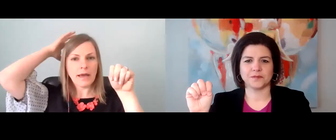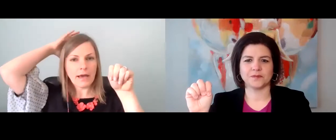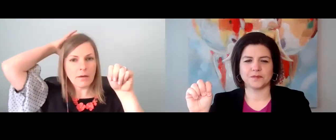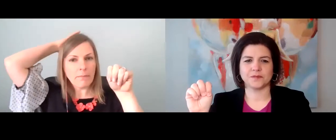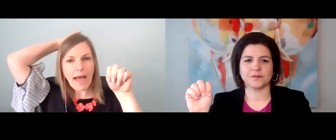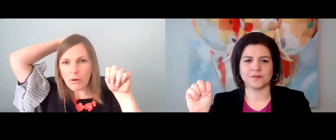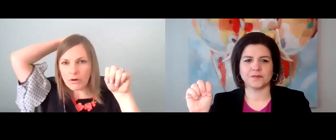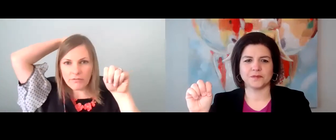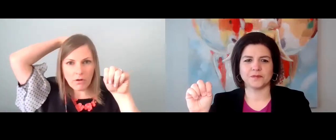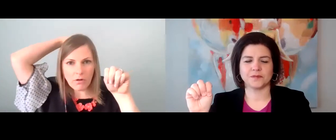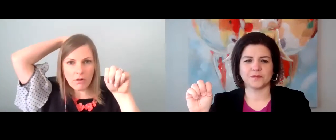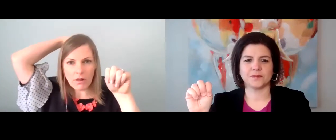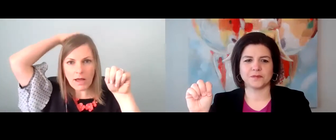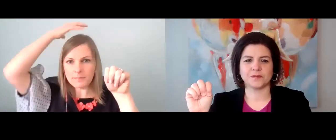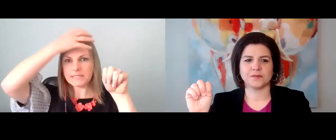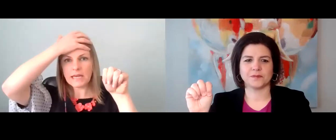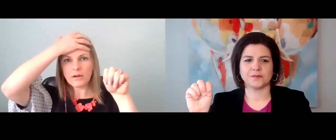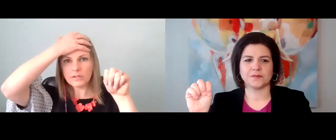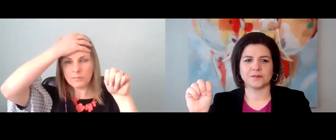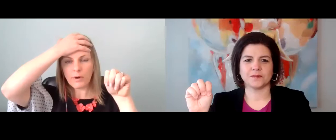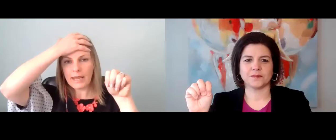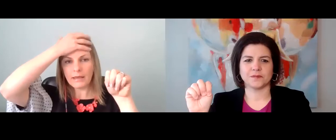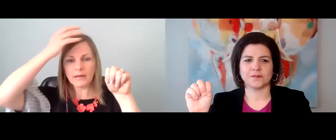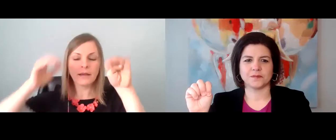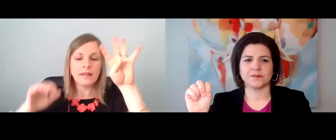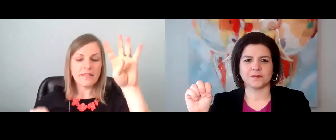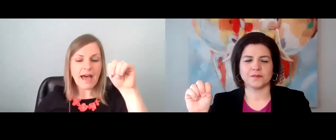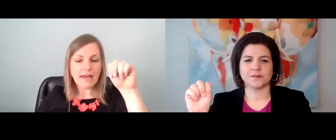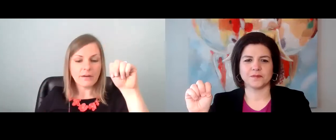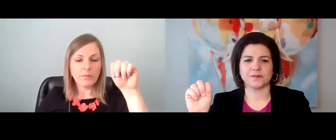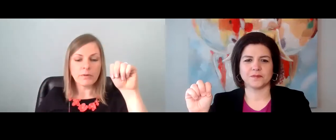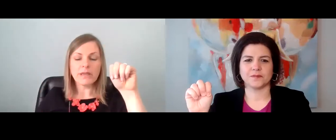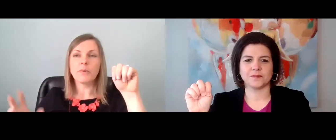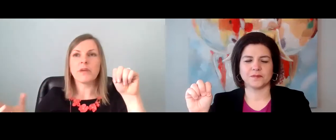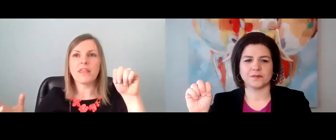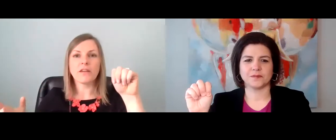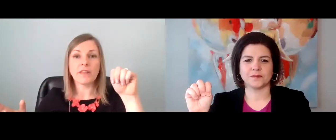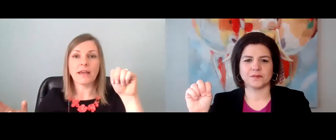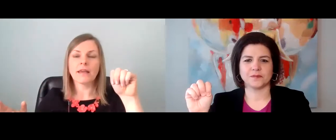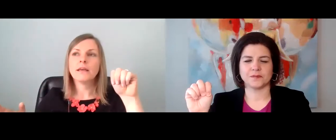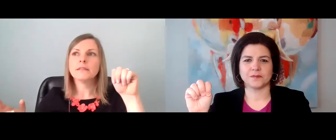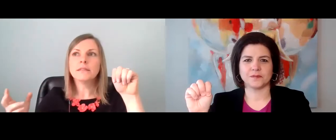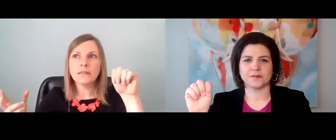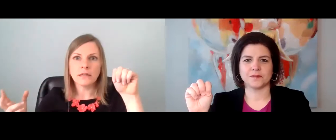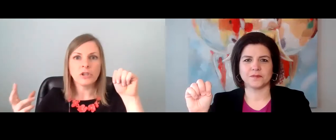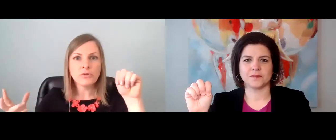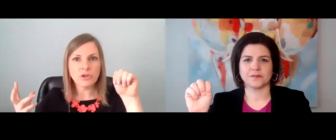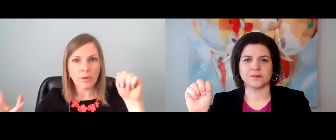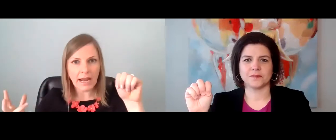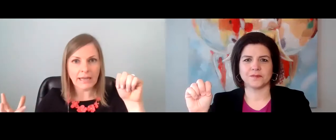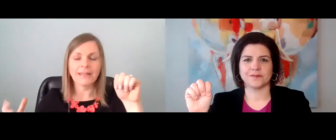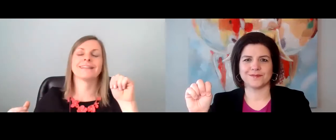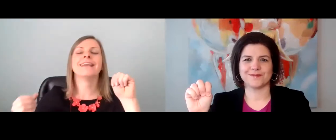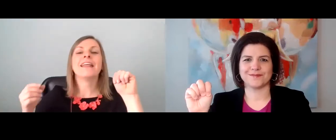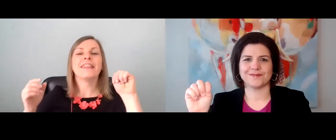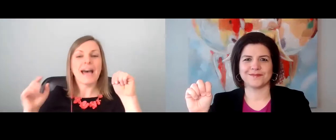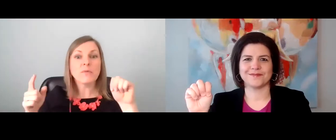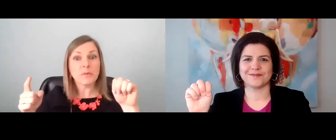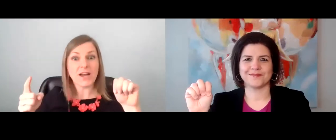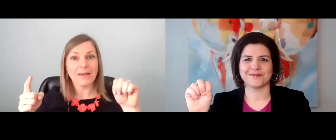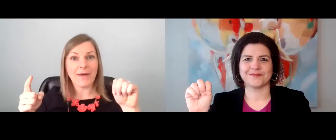powerful upstairs brain that when we think of like, oh, use your brain.